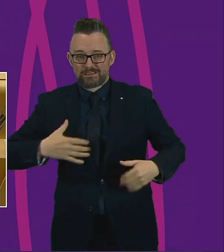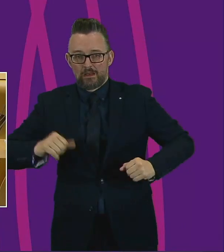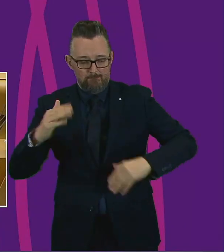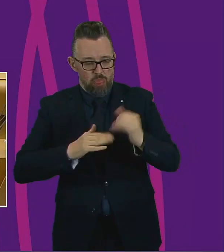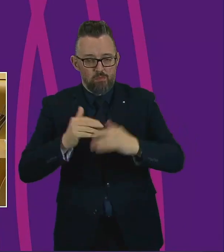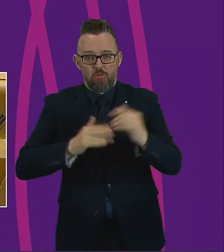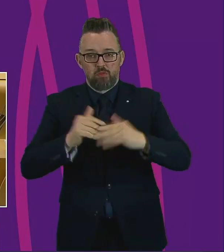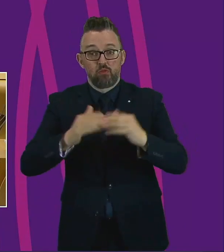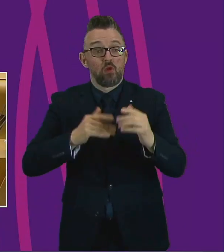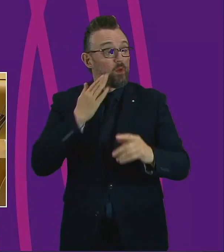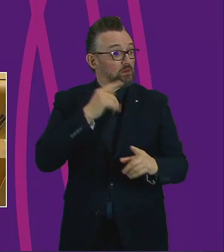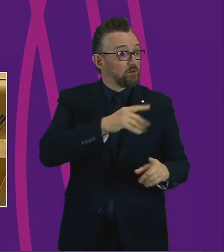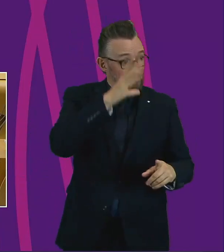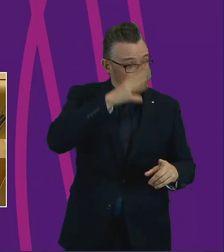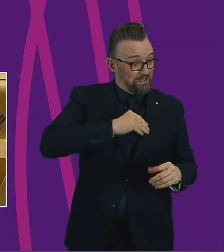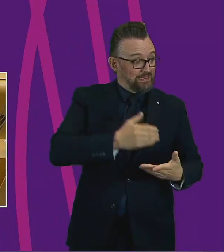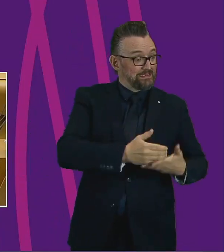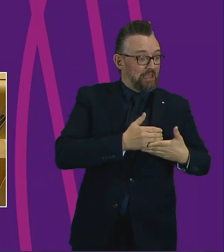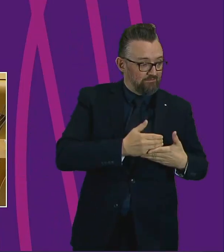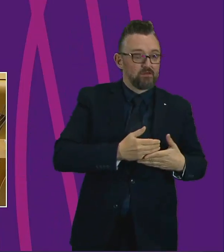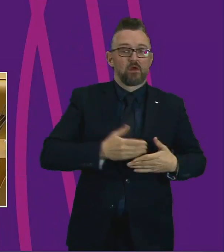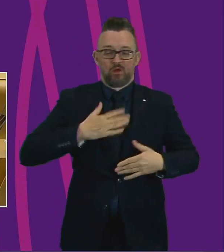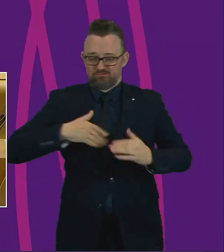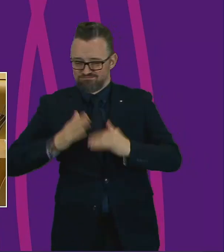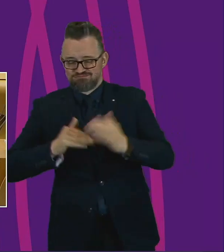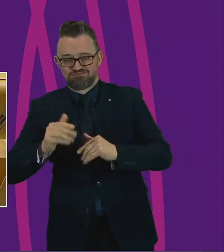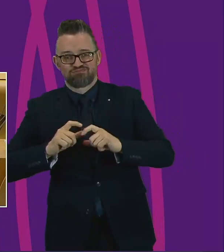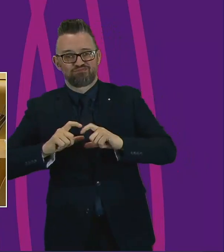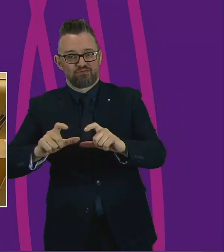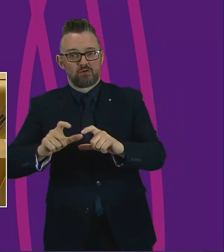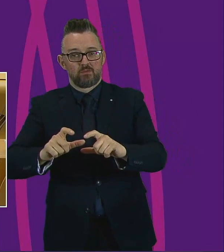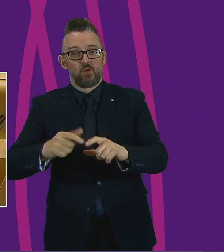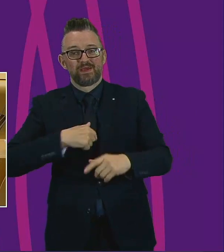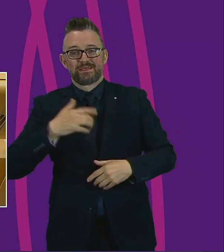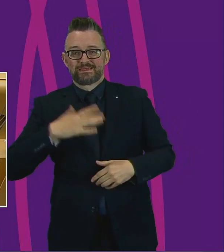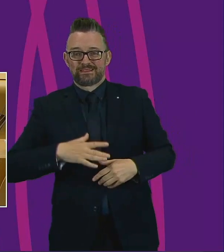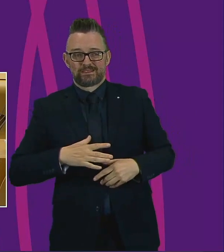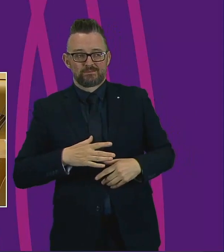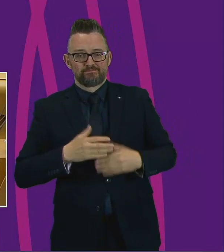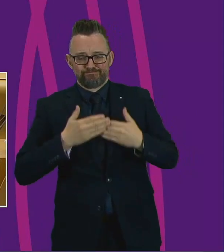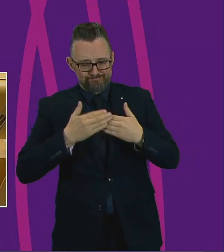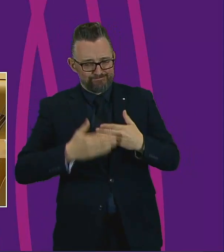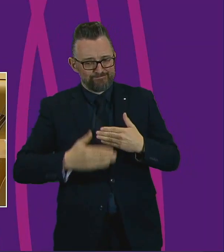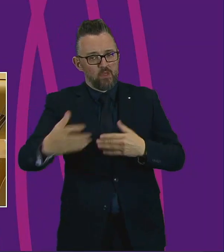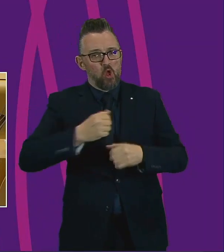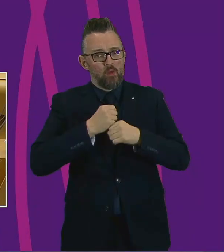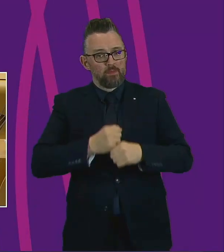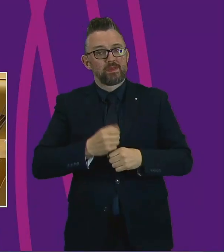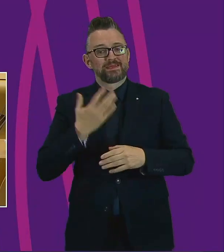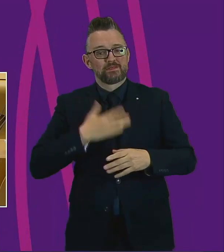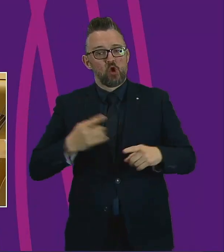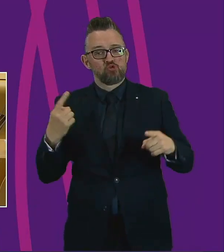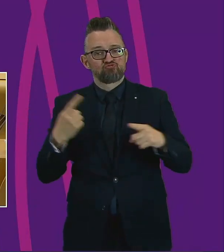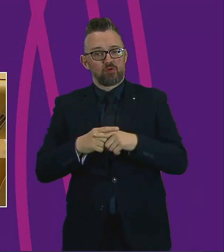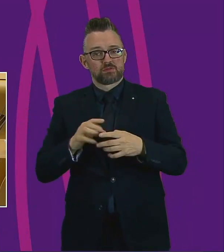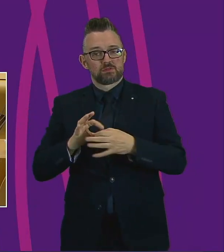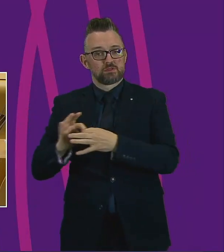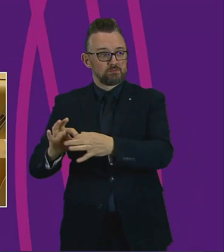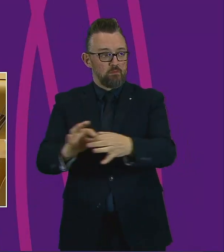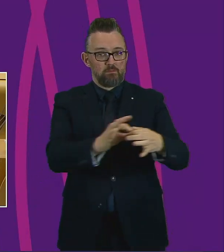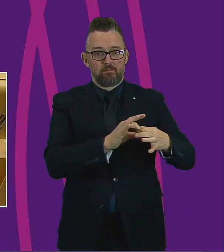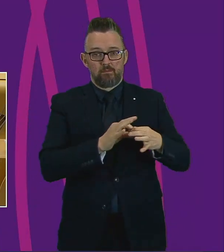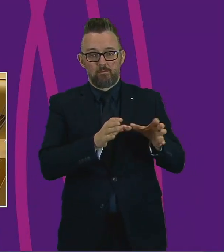when it's safe. So there's an appetite there to get going. We need the long-term commitment and that needs to be cross-party. We are